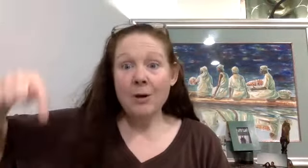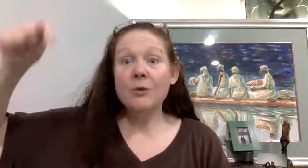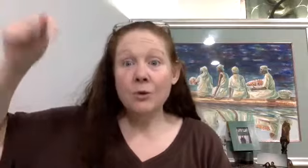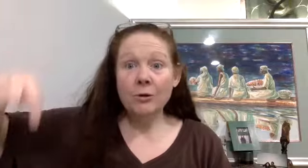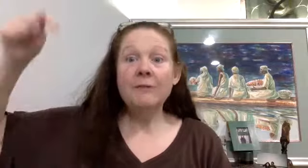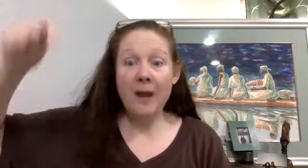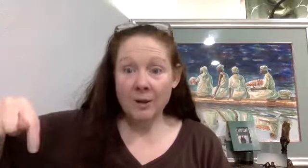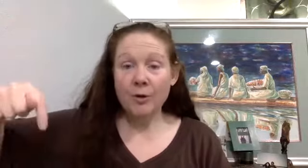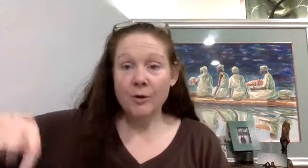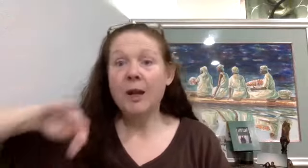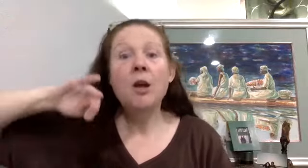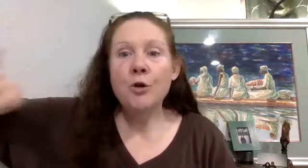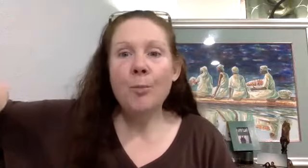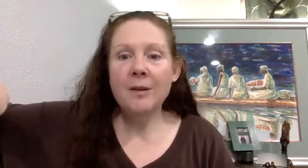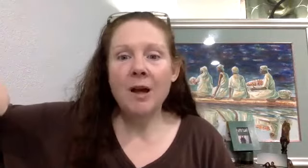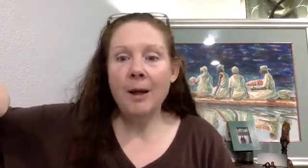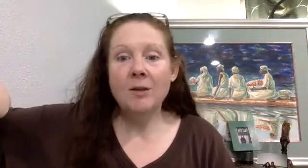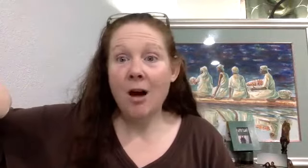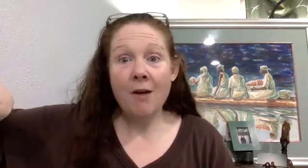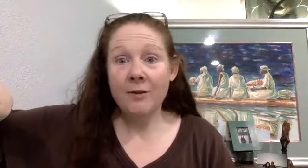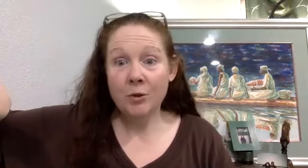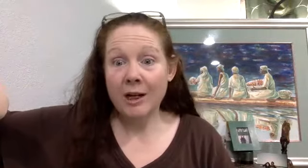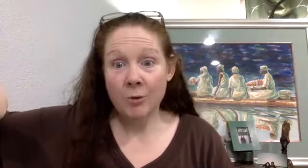is Google and Facebook are saying, nobody's coming into the office in 2020.